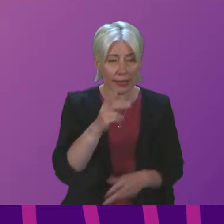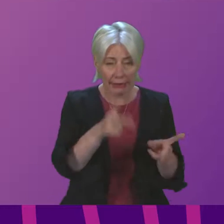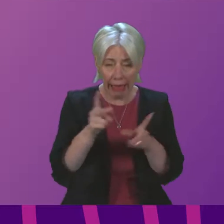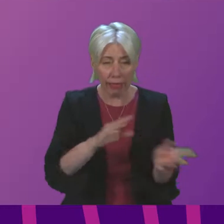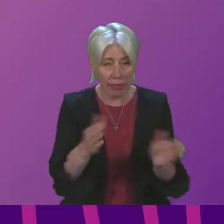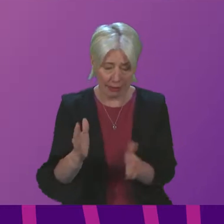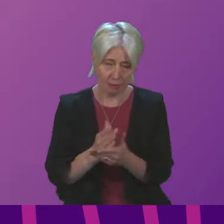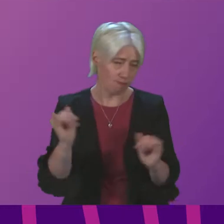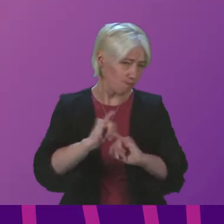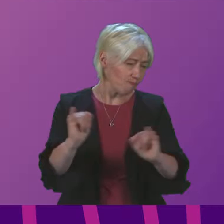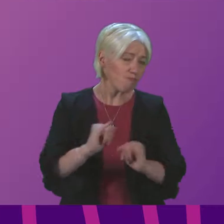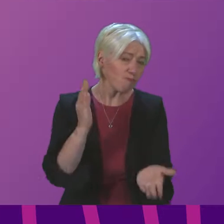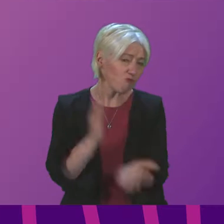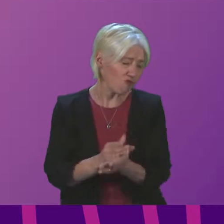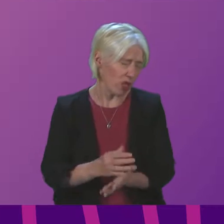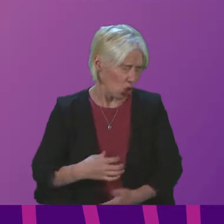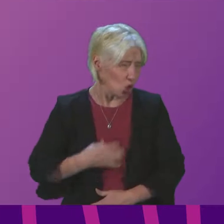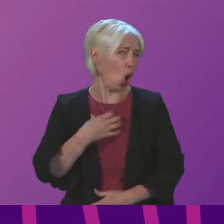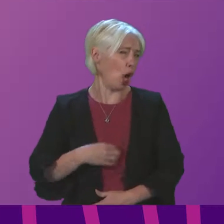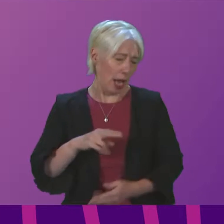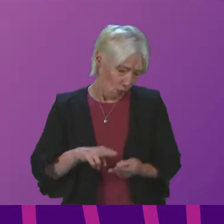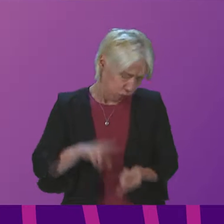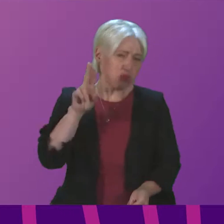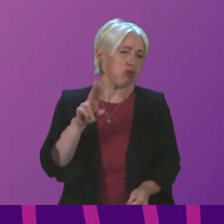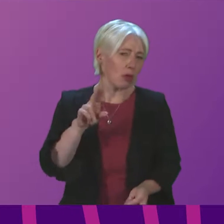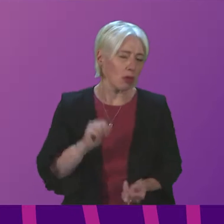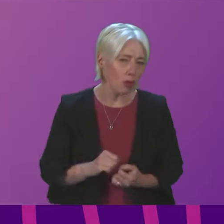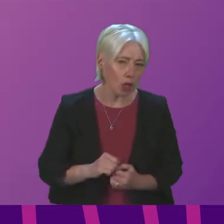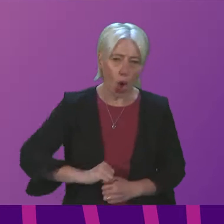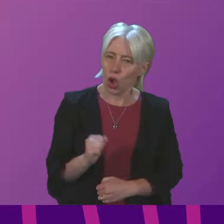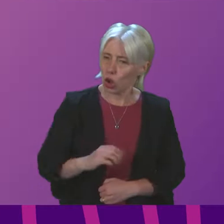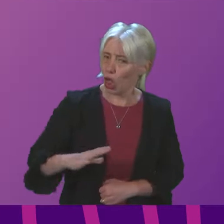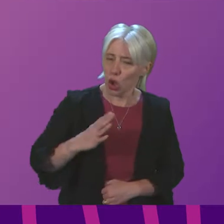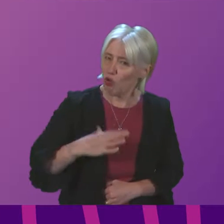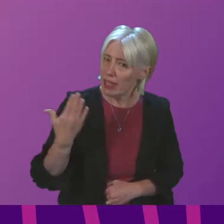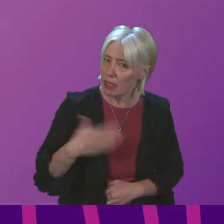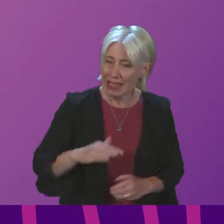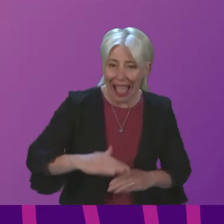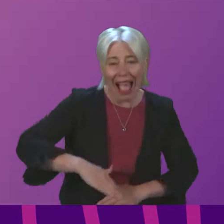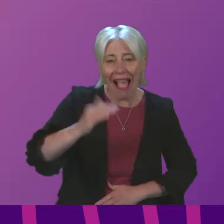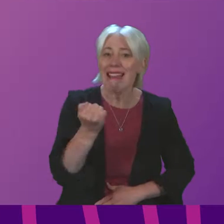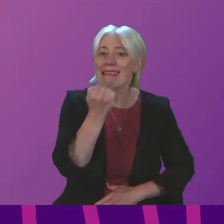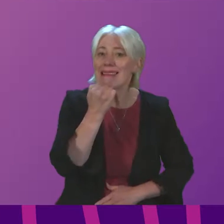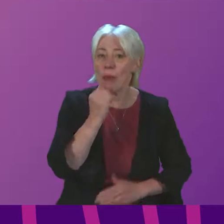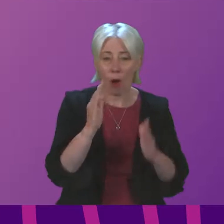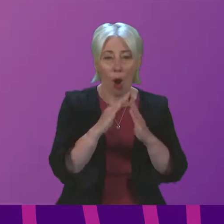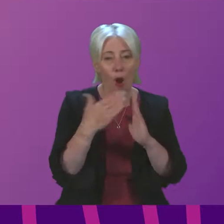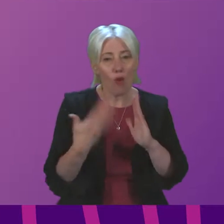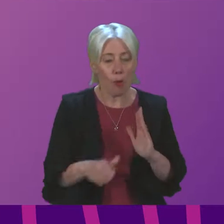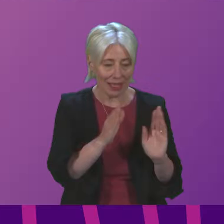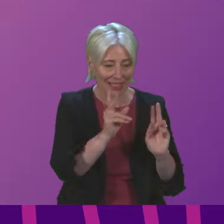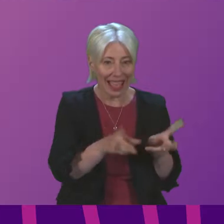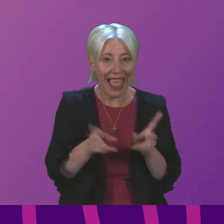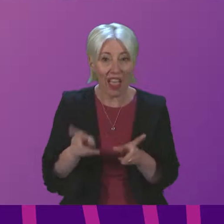and this is a shocking increase. Scotland already had the highest homeless death rate in the whole of the UK,